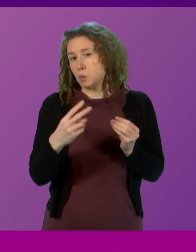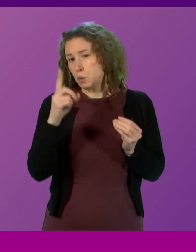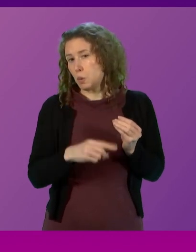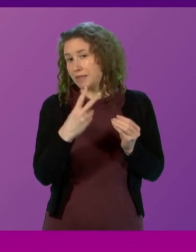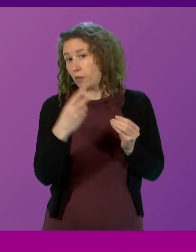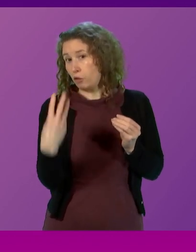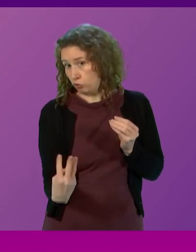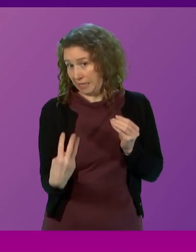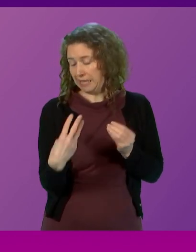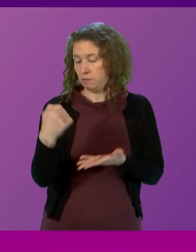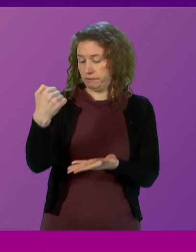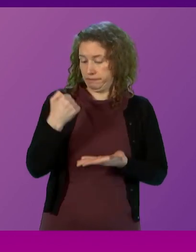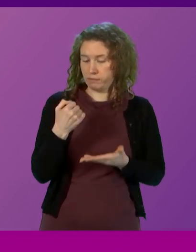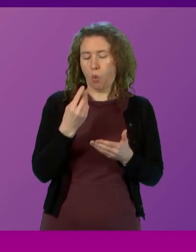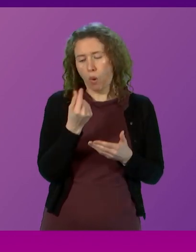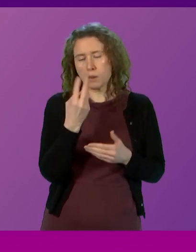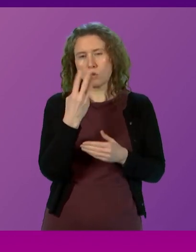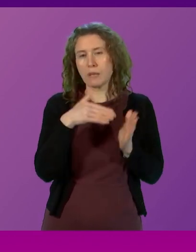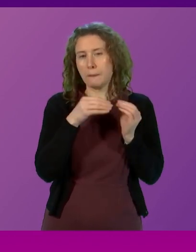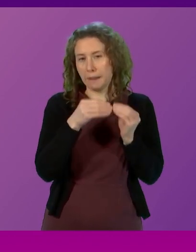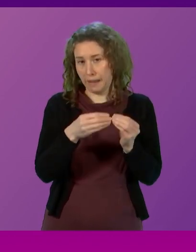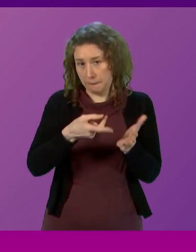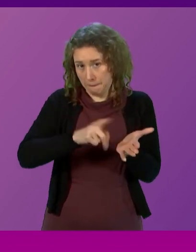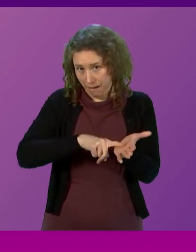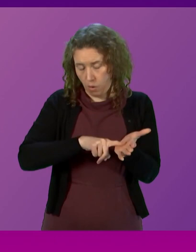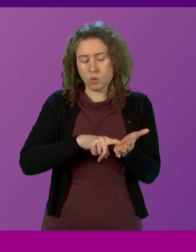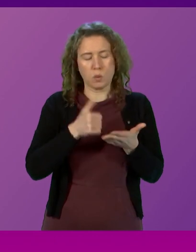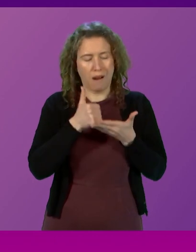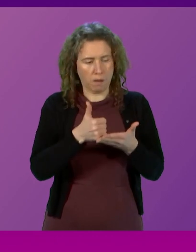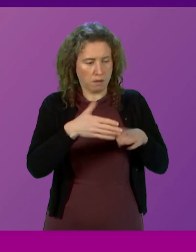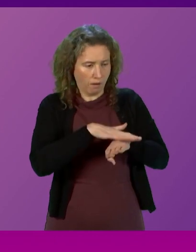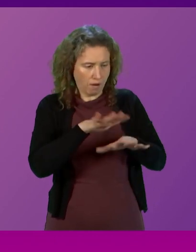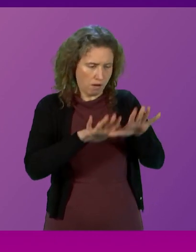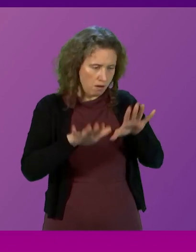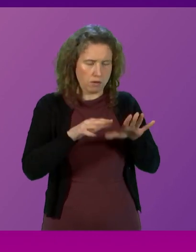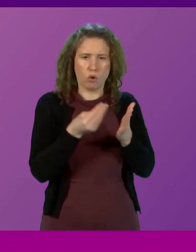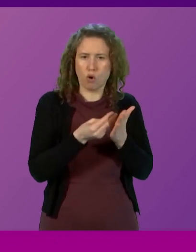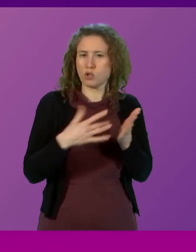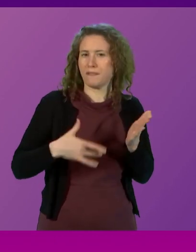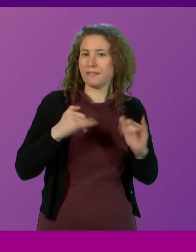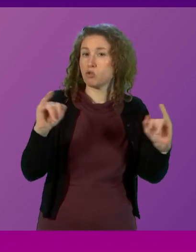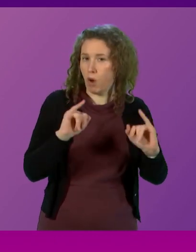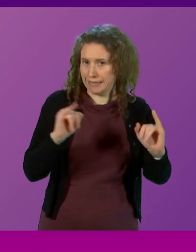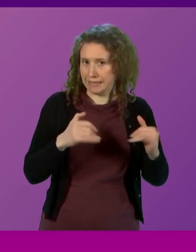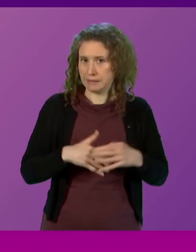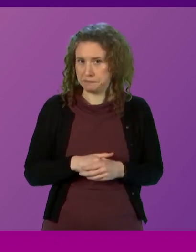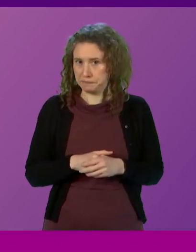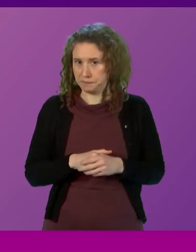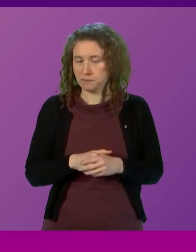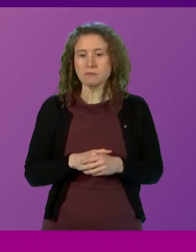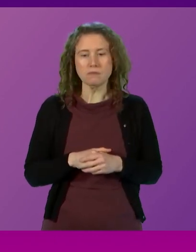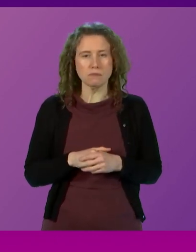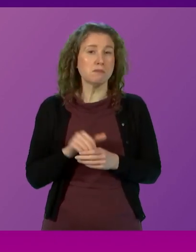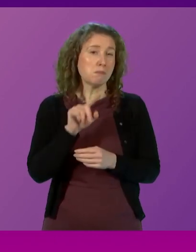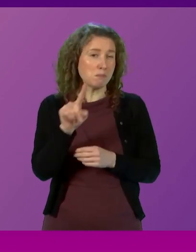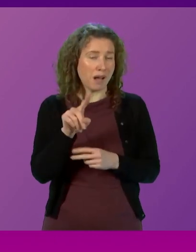Government has allocated almost £3 billion to help mitigate the cost of living crisis in these difficult days. There